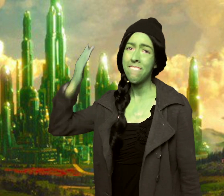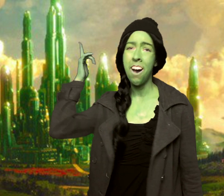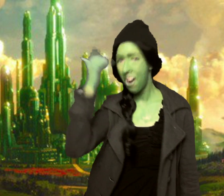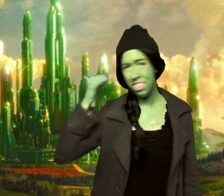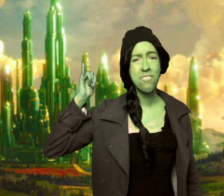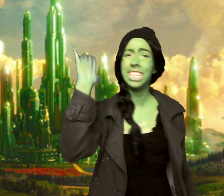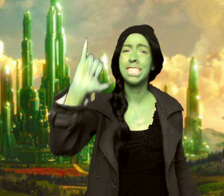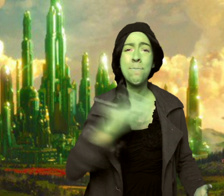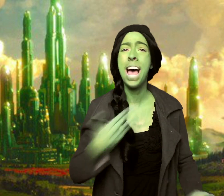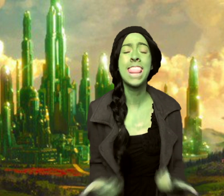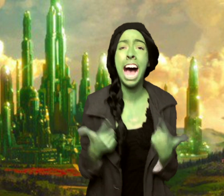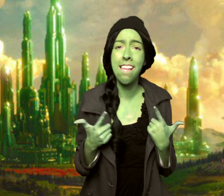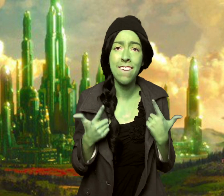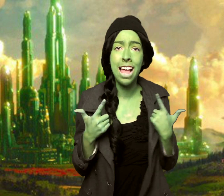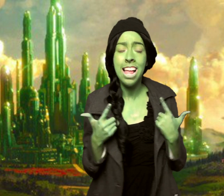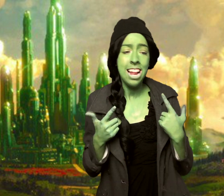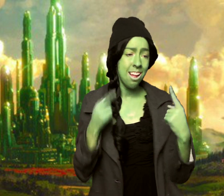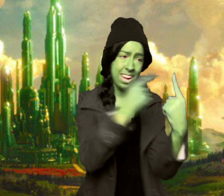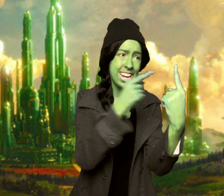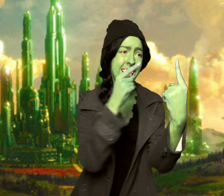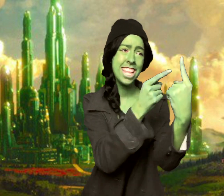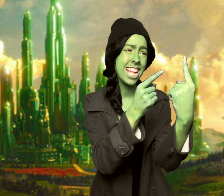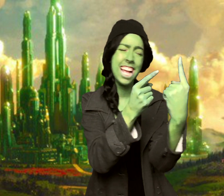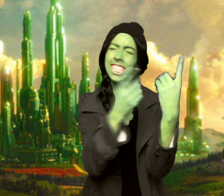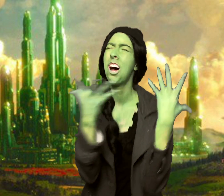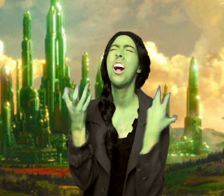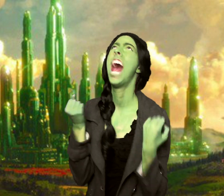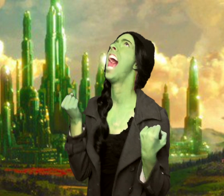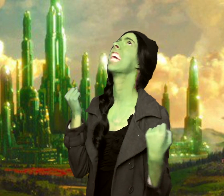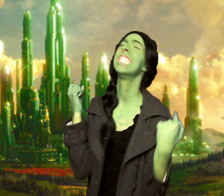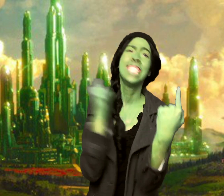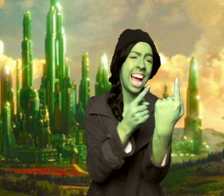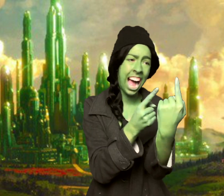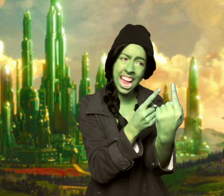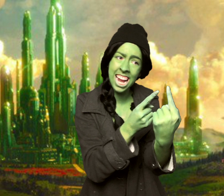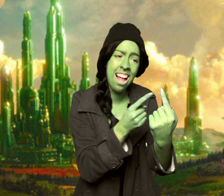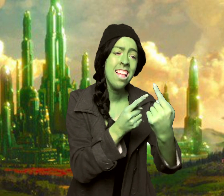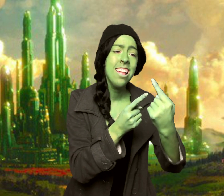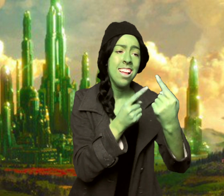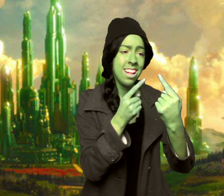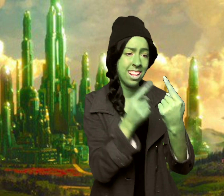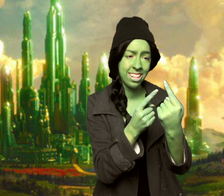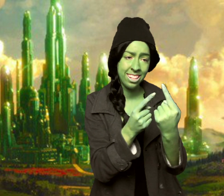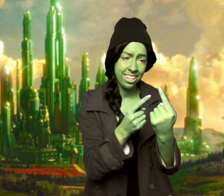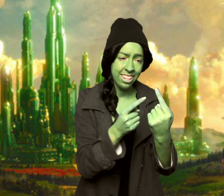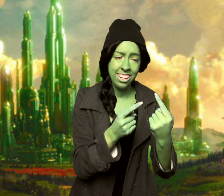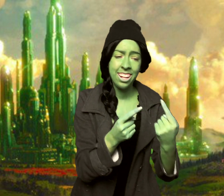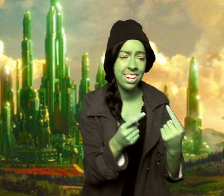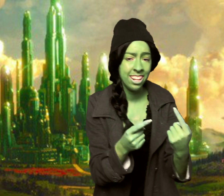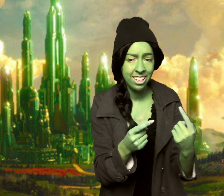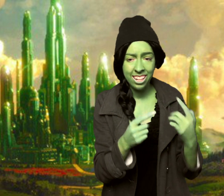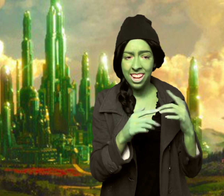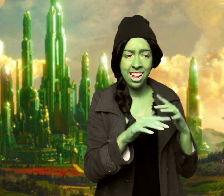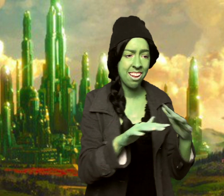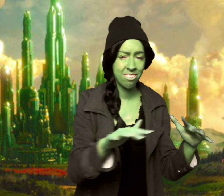For the rest of my life And I'll want nothing else Till I die Held in such high esteem